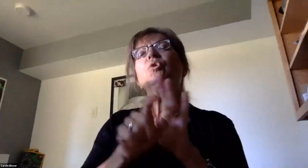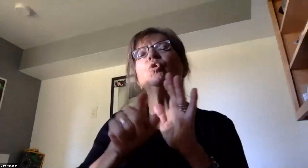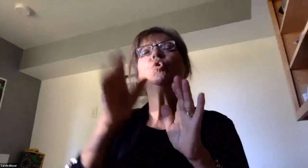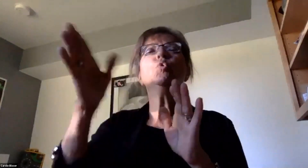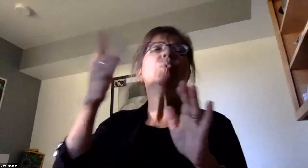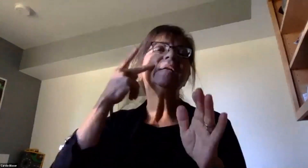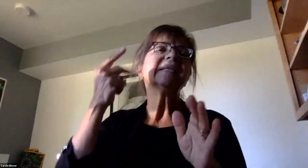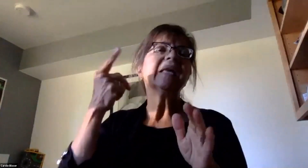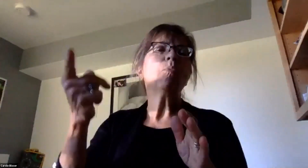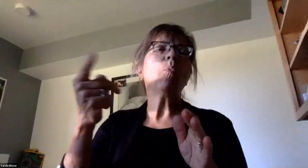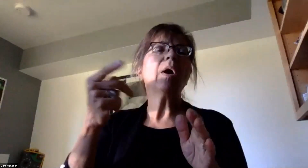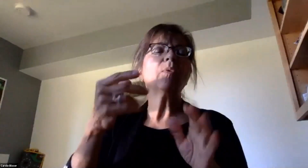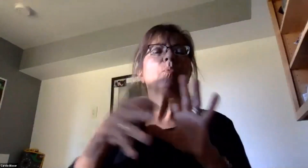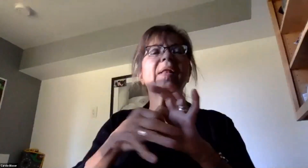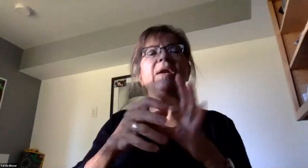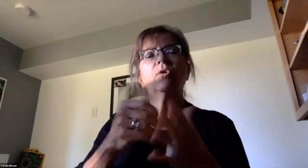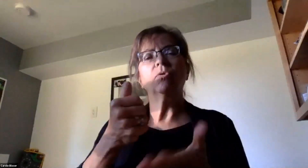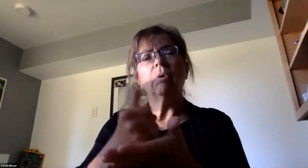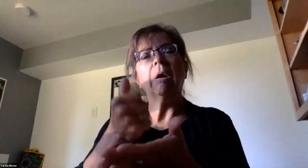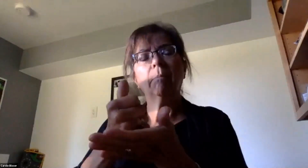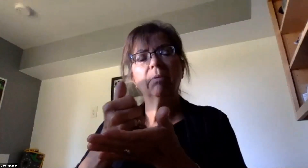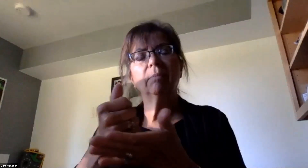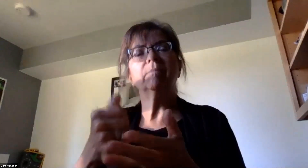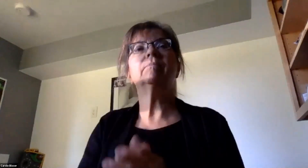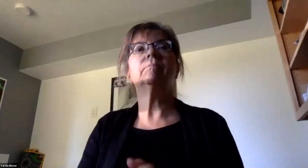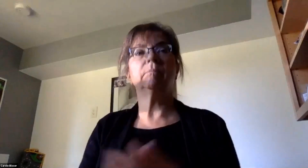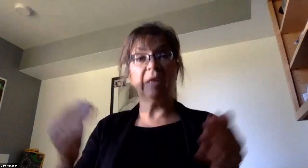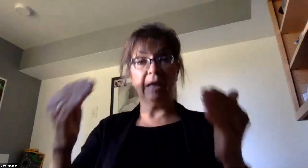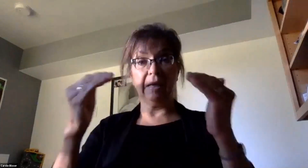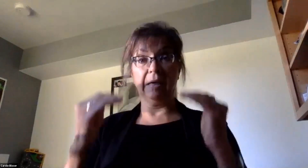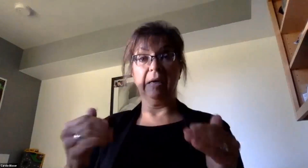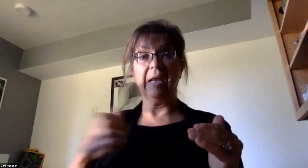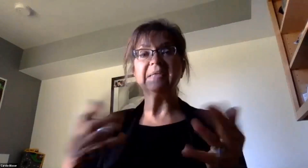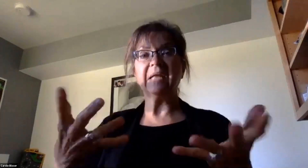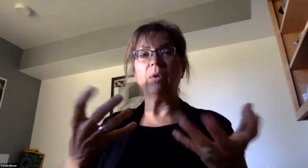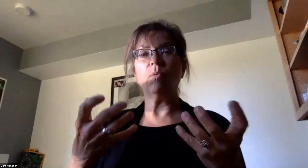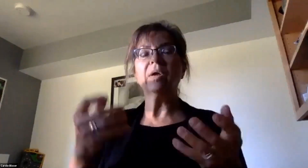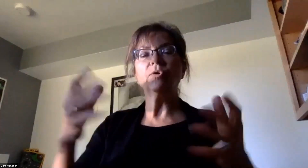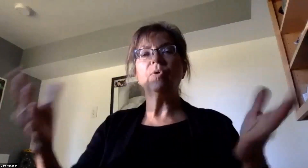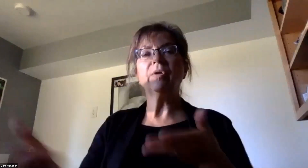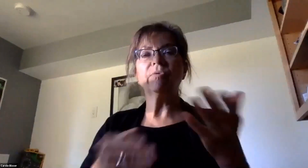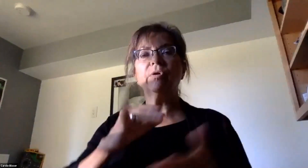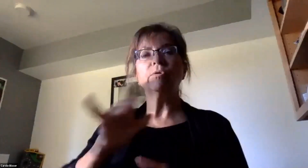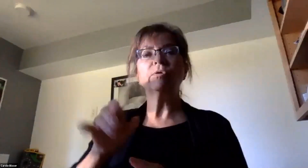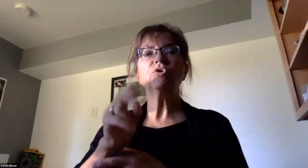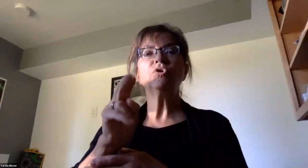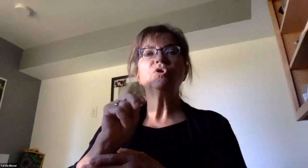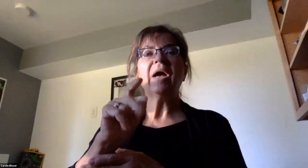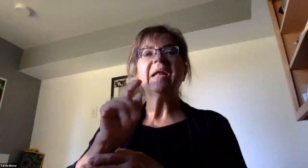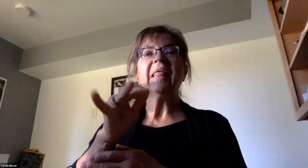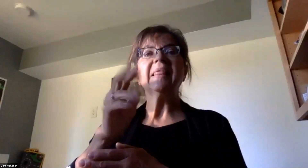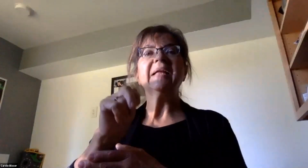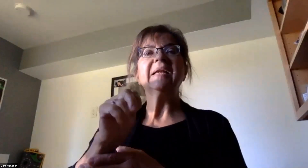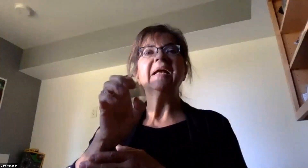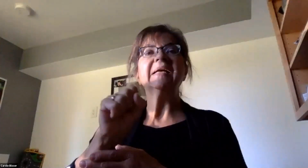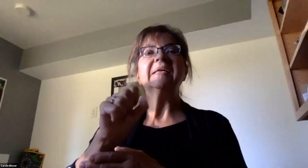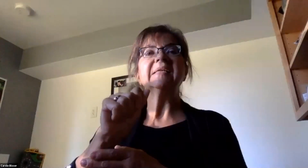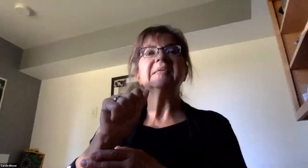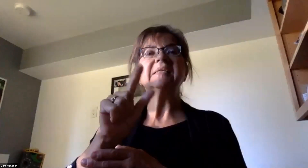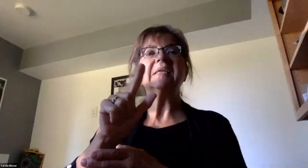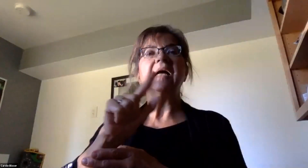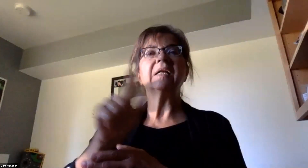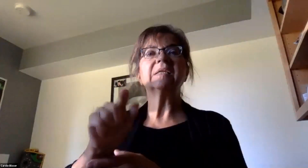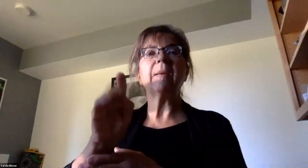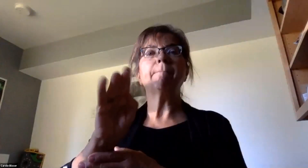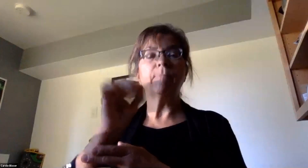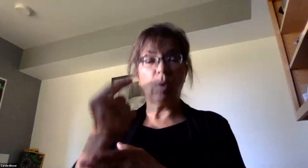daily health screening as well. So next, what I'd like to do is introduce Jonathan Saltzberg. He will share some of the important questions that you've posed